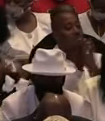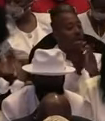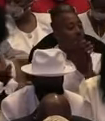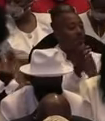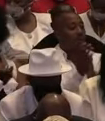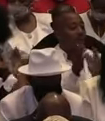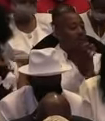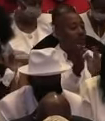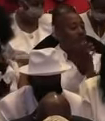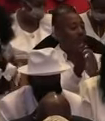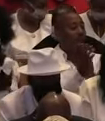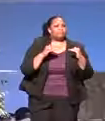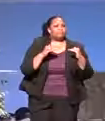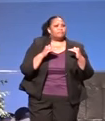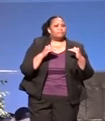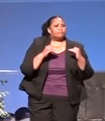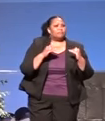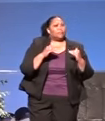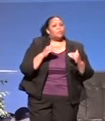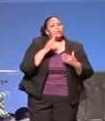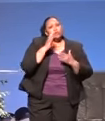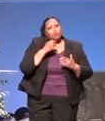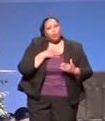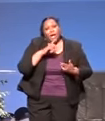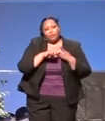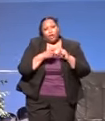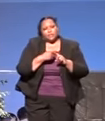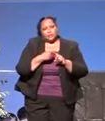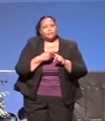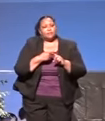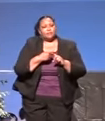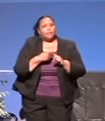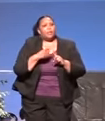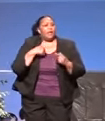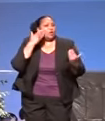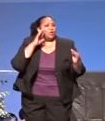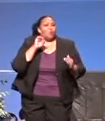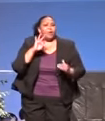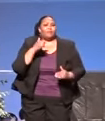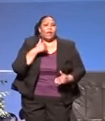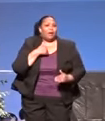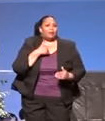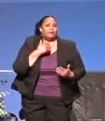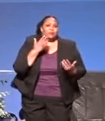Dear brothers and sisters. So my friends, I don't know if I'll ever